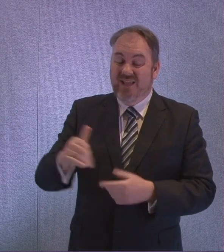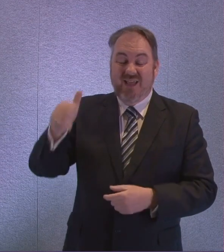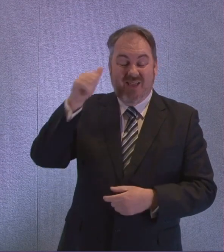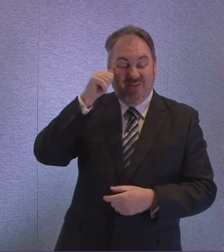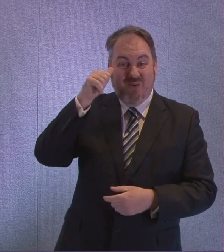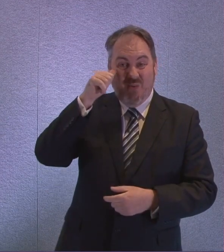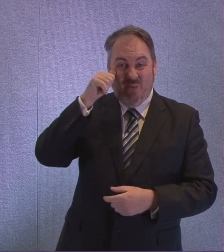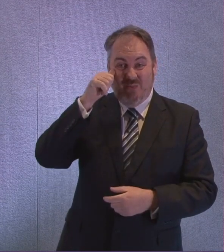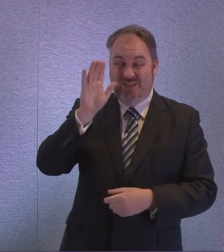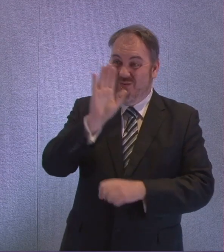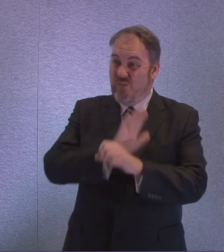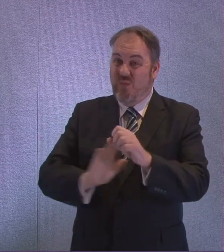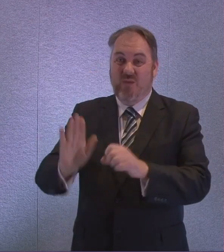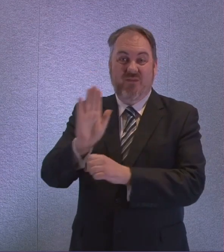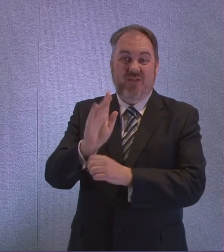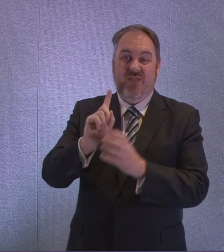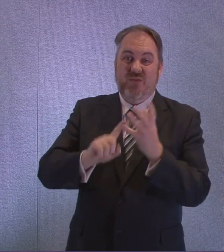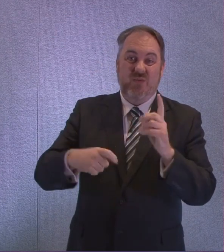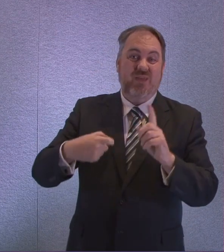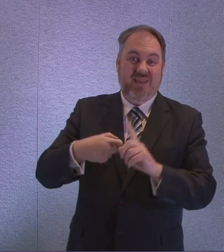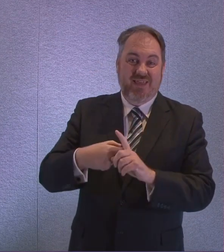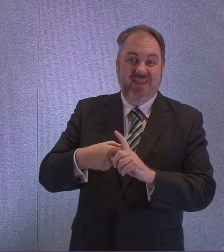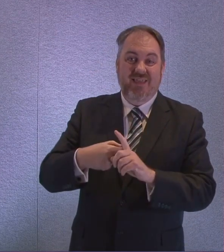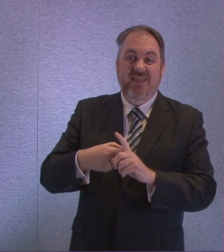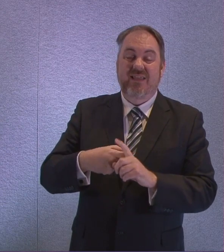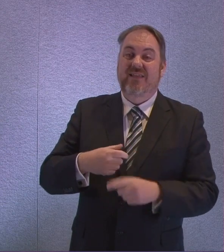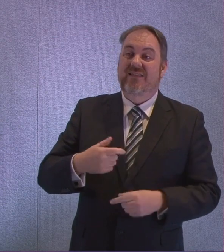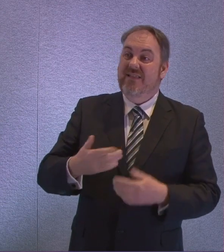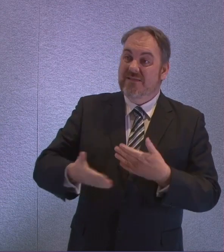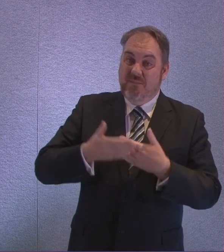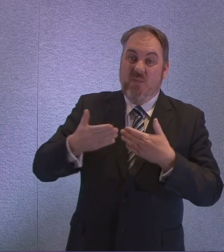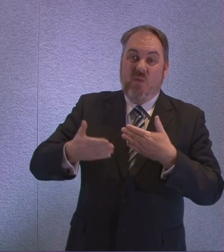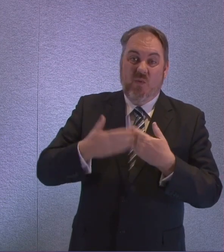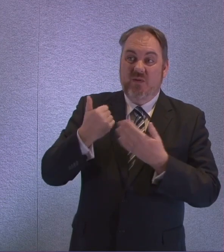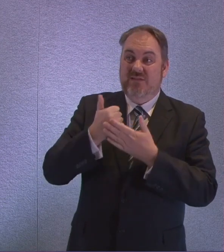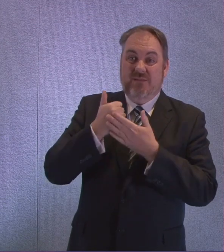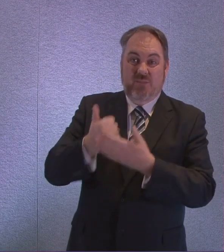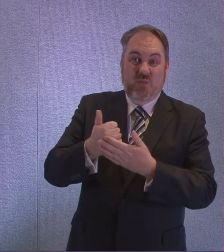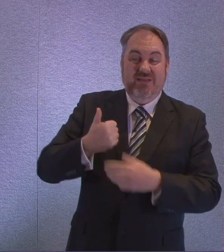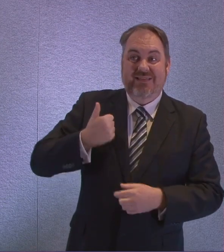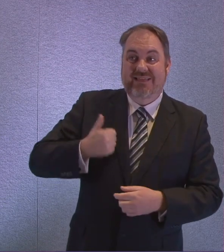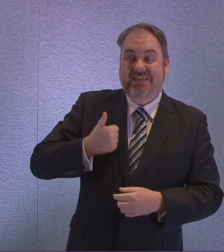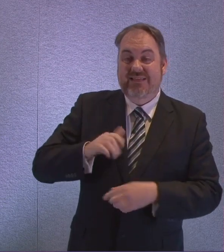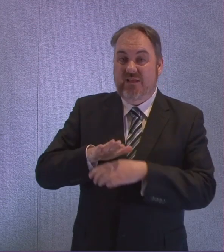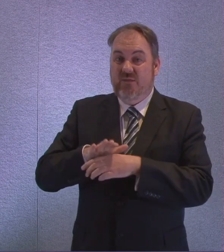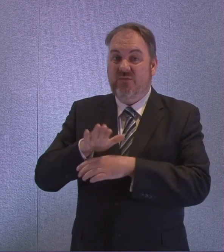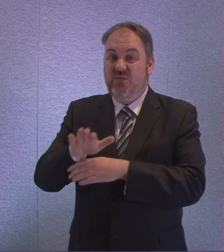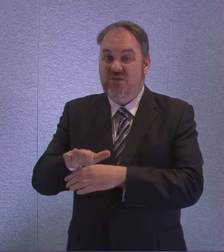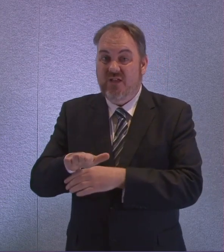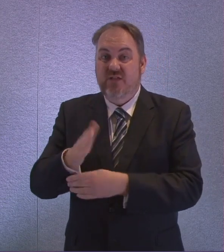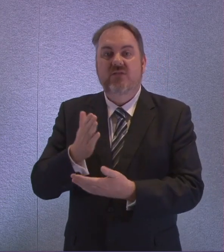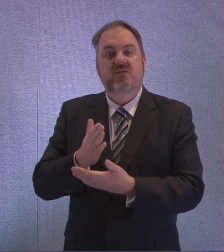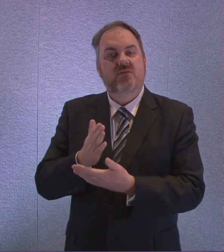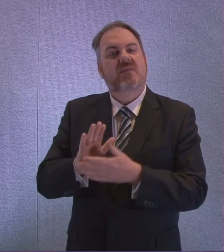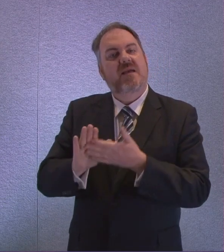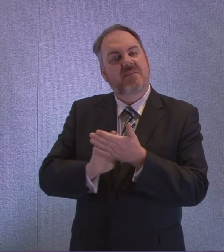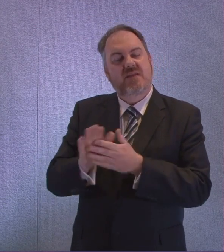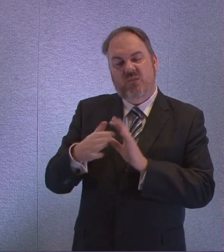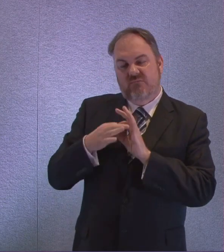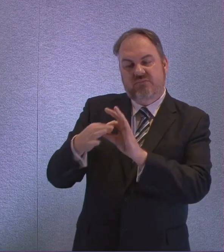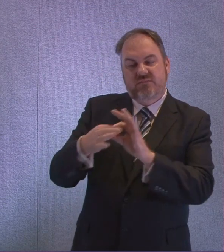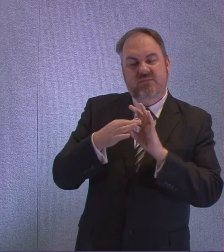be true in the UK as in Scotland, that there will be further support that businesses require in the period to come. So we continue to talk to business organisations,